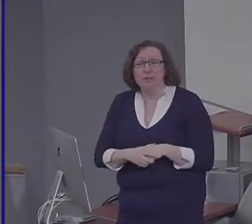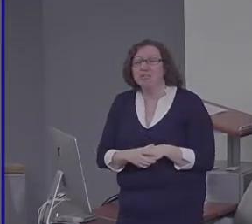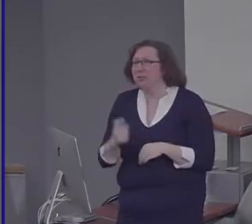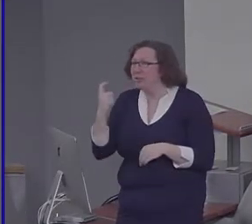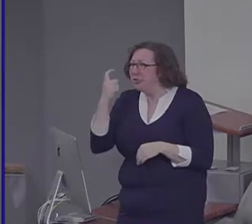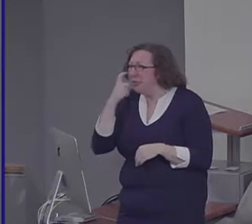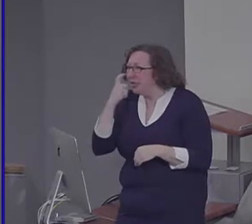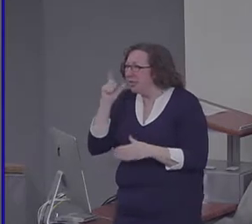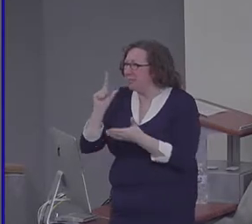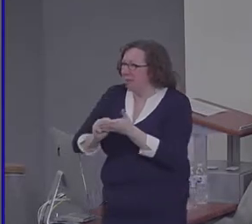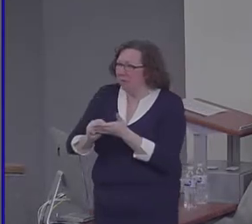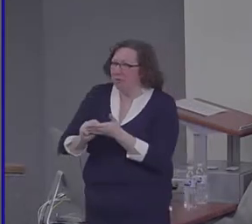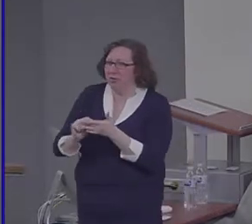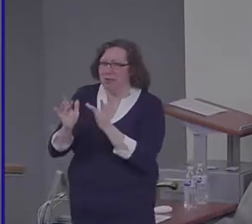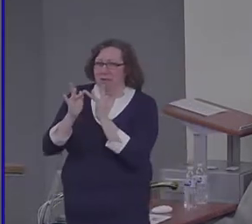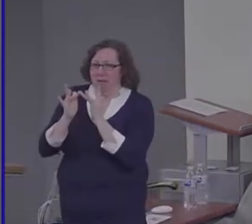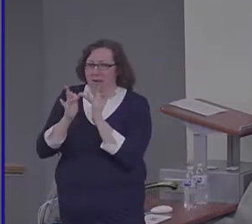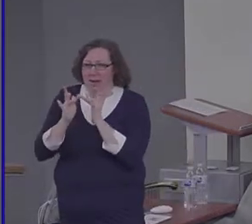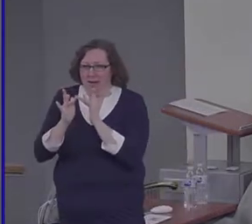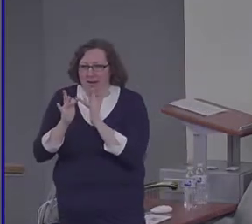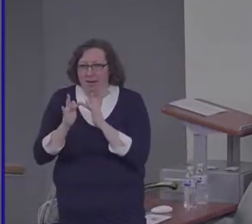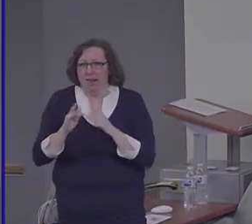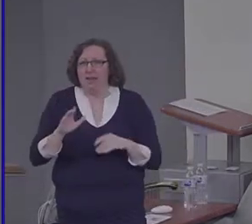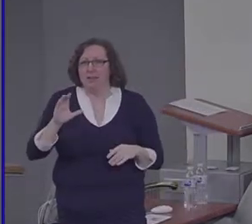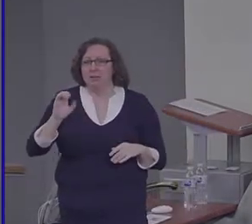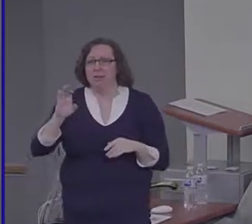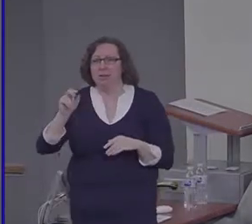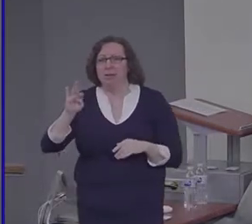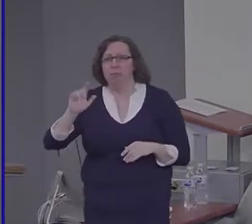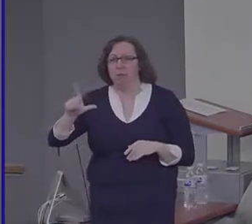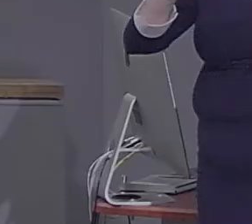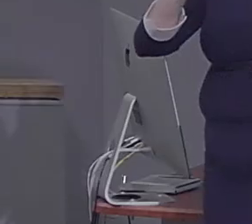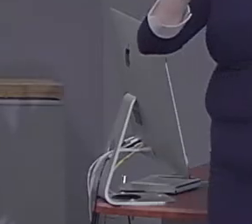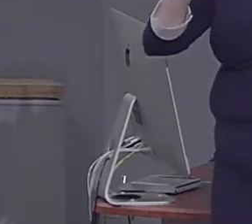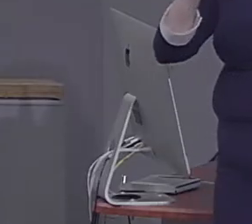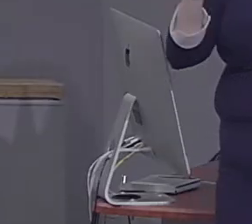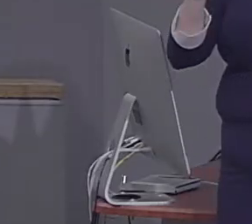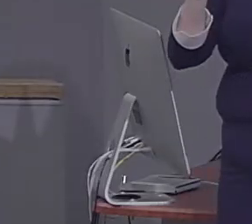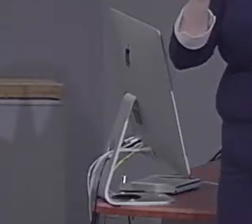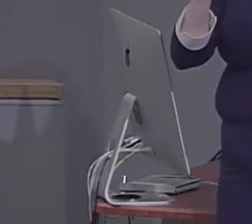reports these results. It's pretty much the identical setup to what I just told you about.